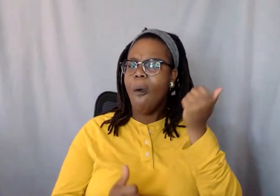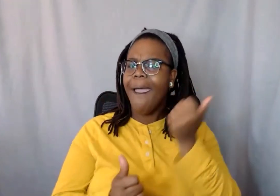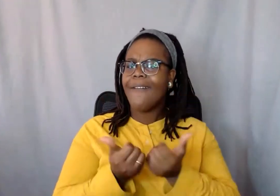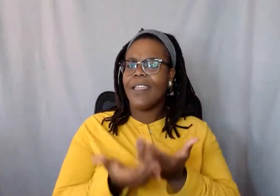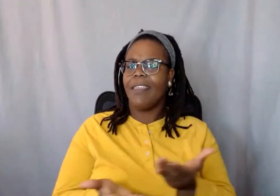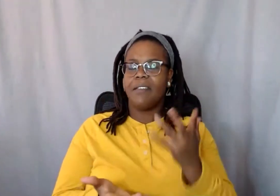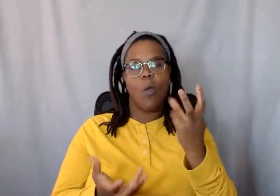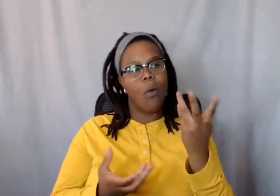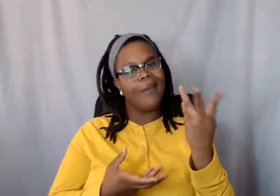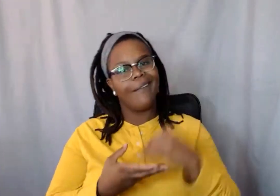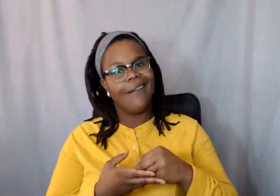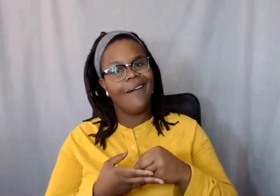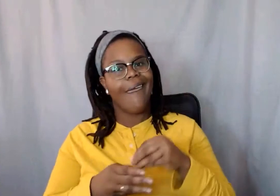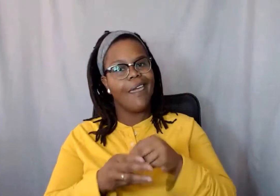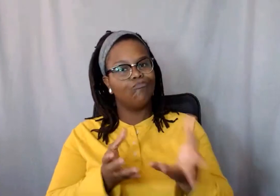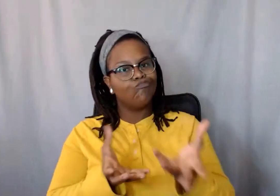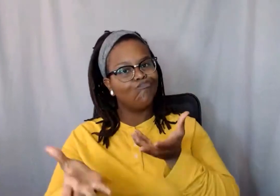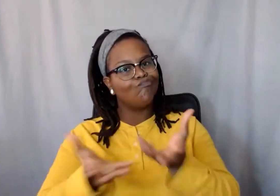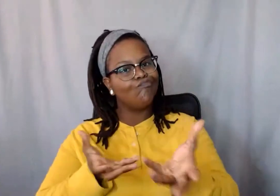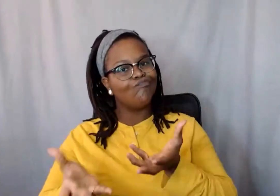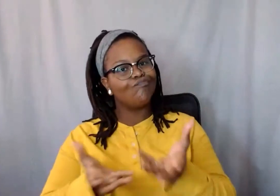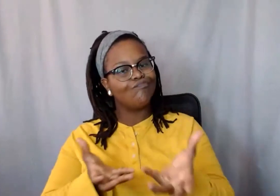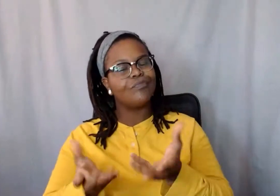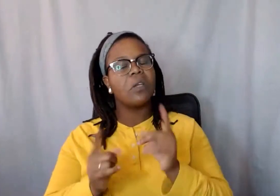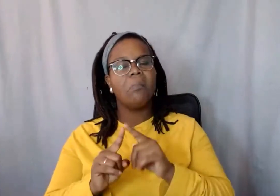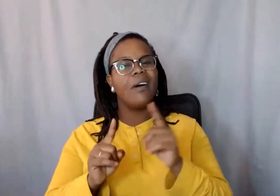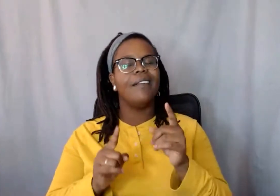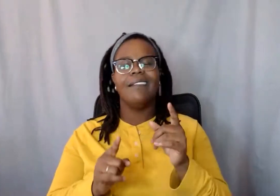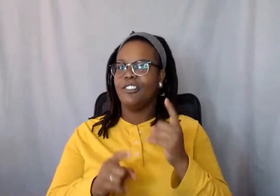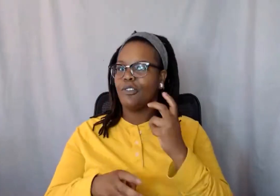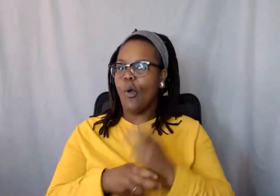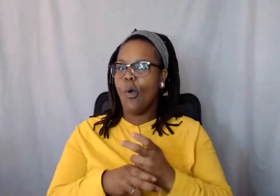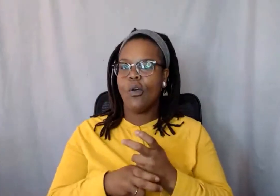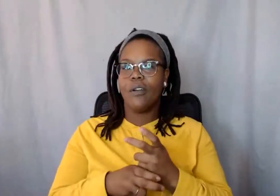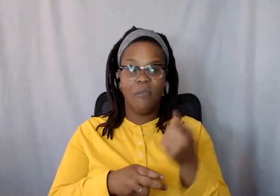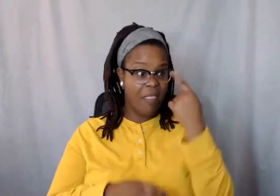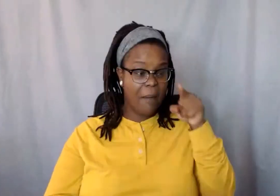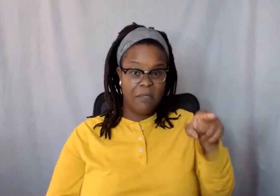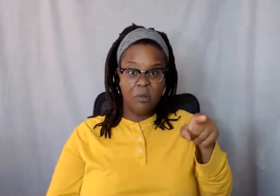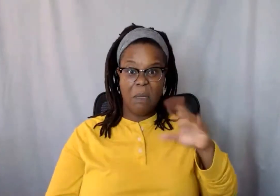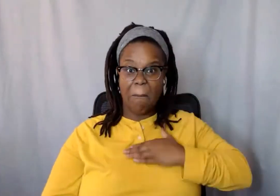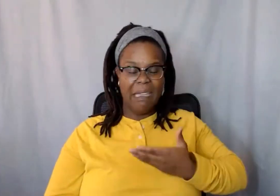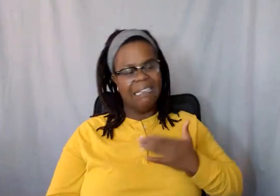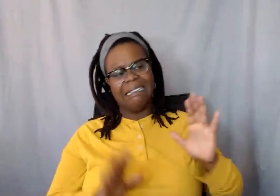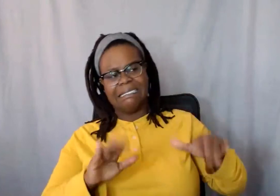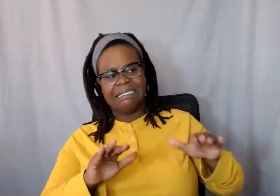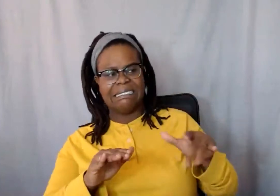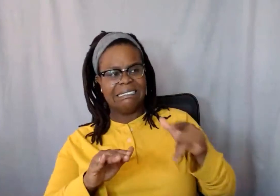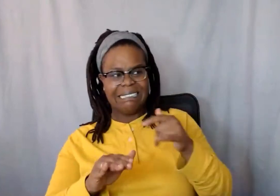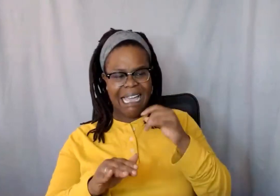in conversation. But then it's hard for them to kind of admit that, hey, I don't know everything about this topic.